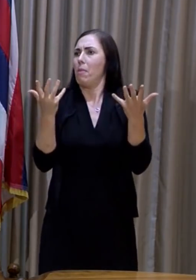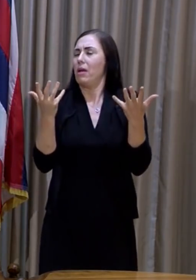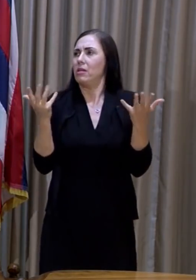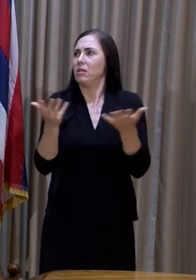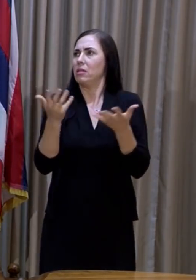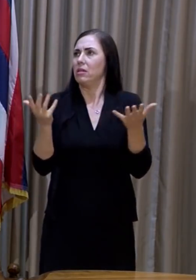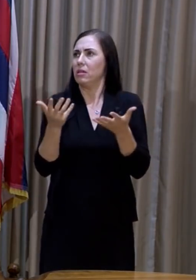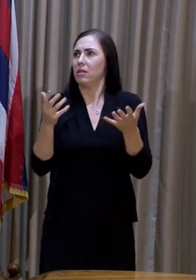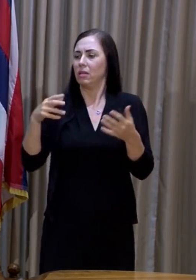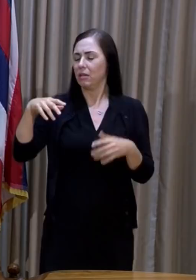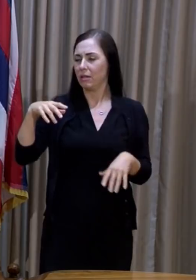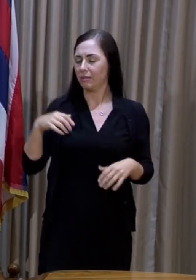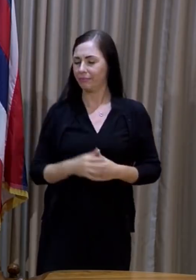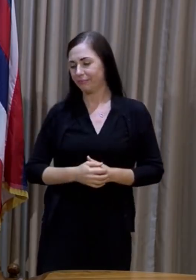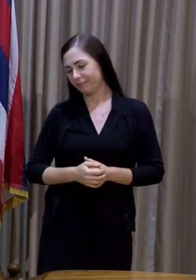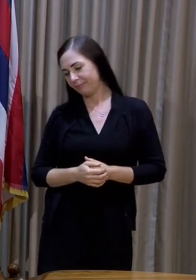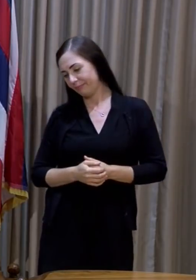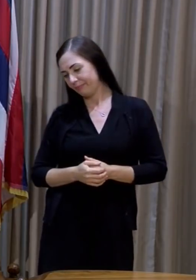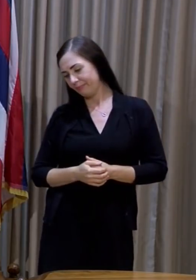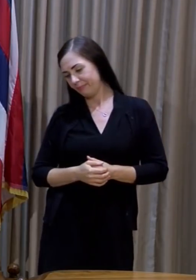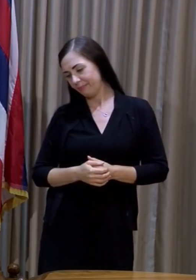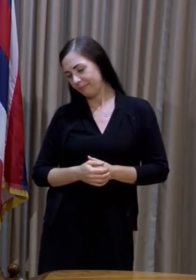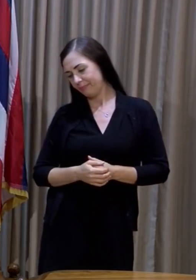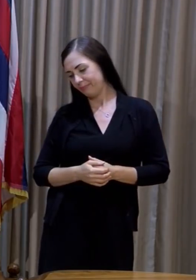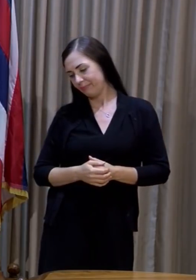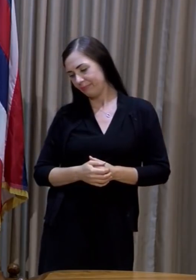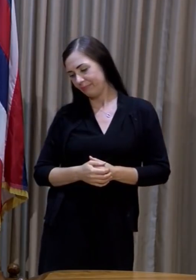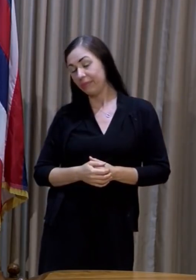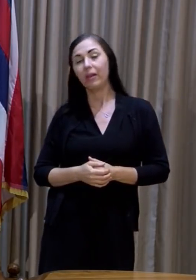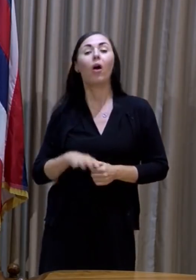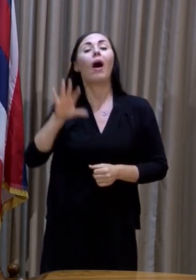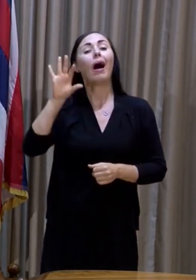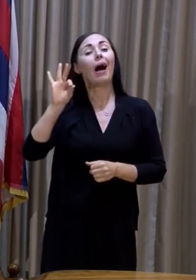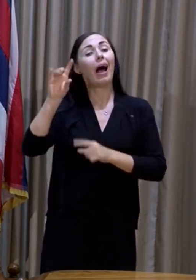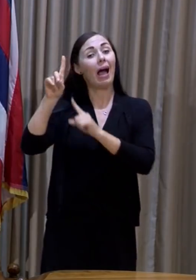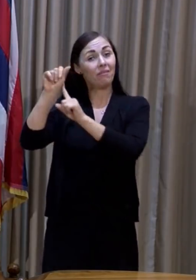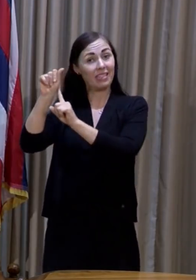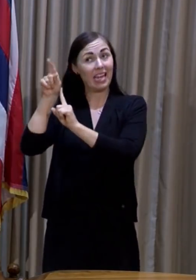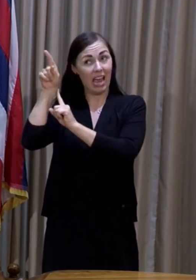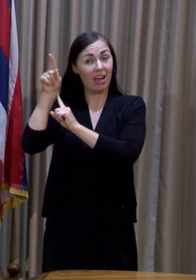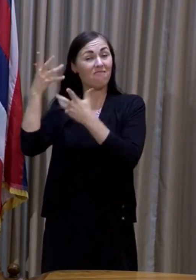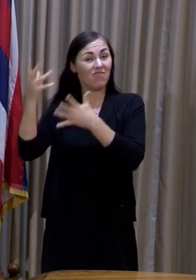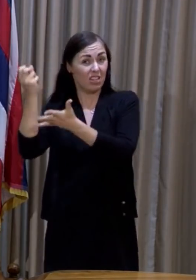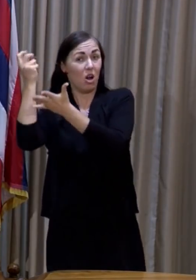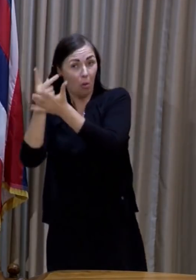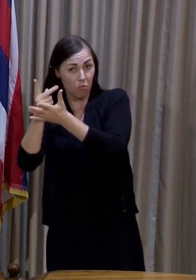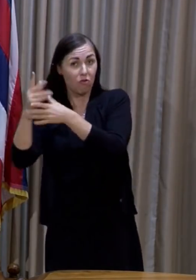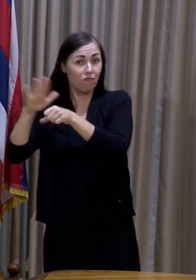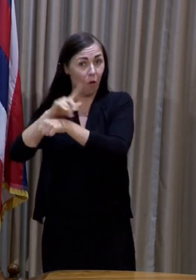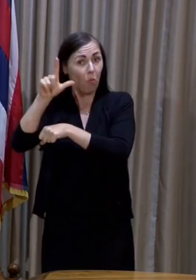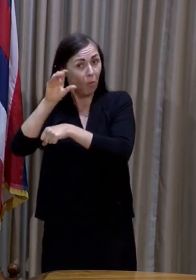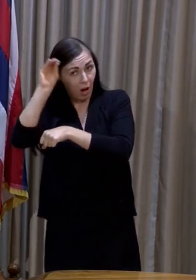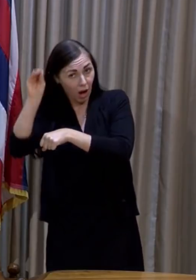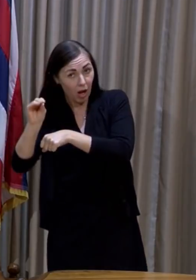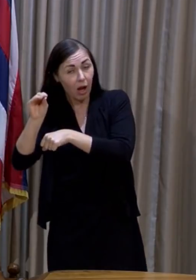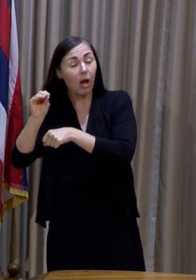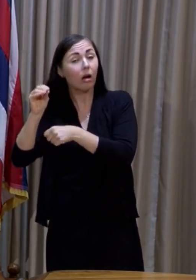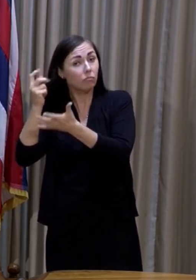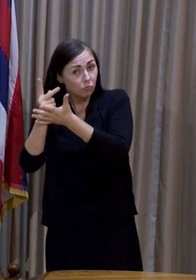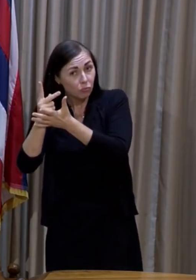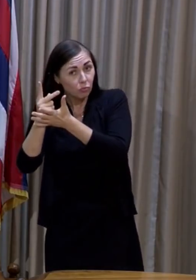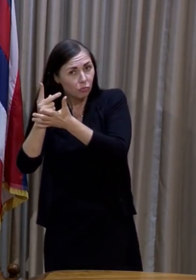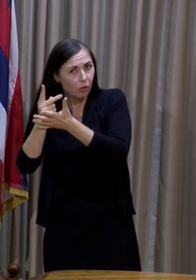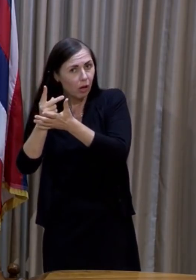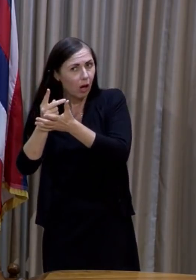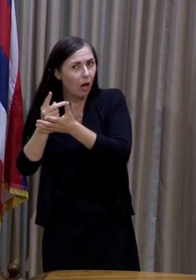approval of the Pfizer vaccine could increase people's desire to get vaccinated? I know Governor Ige talked a little